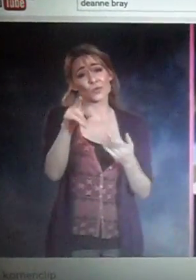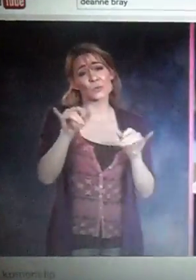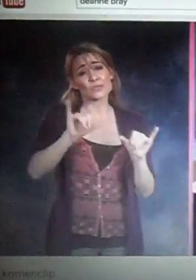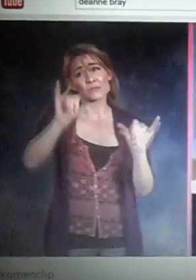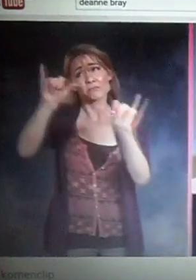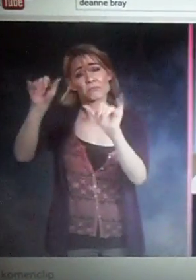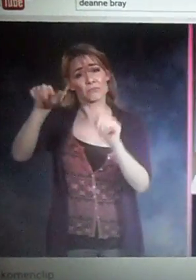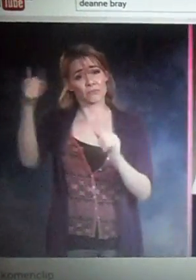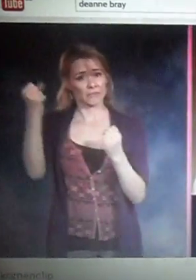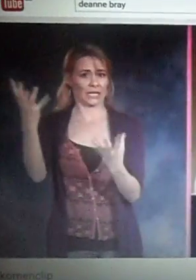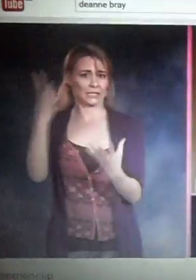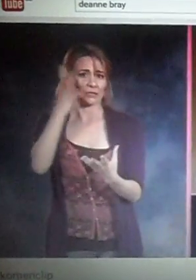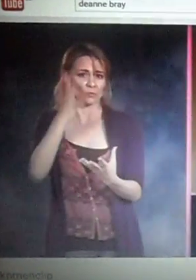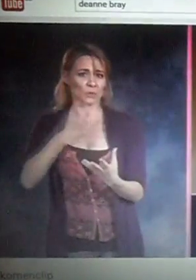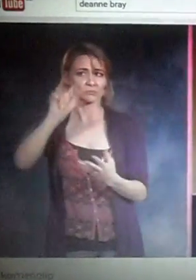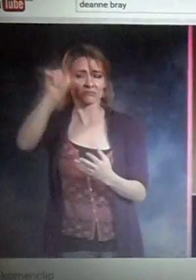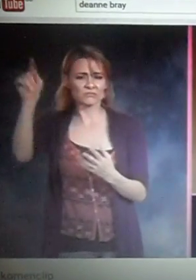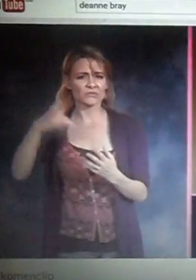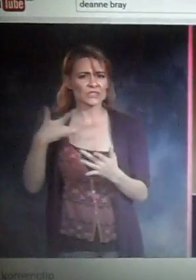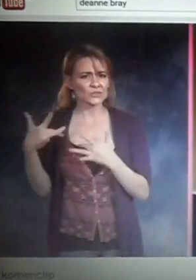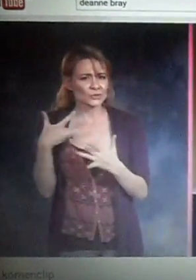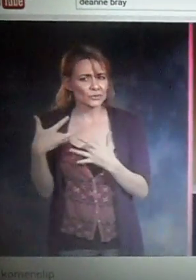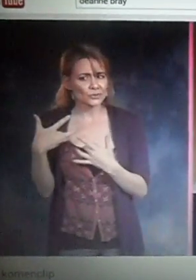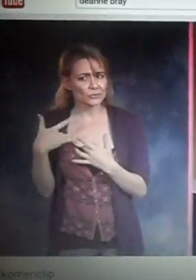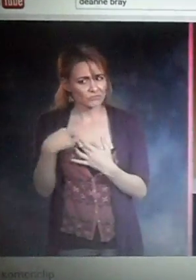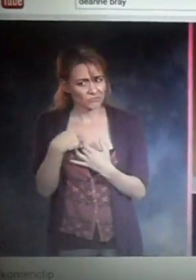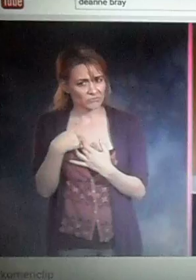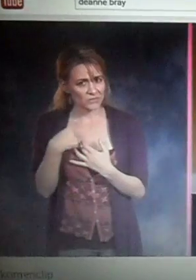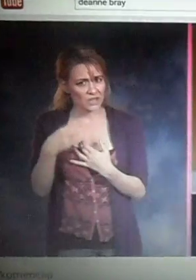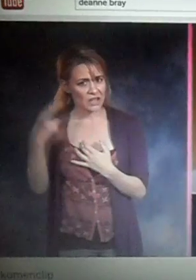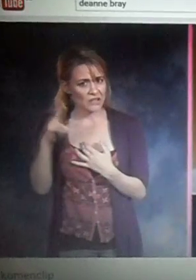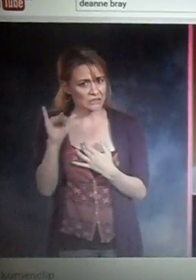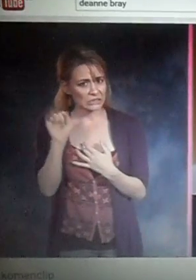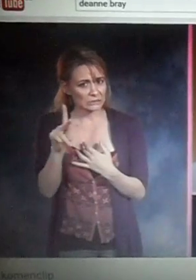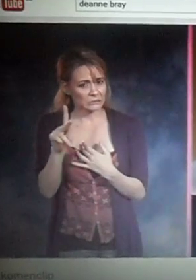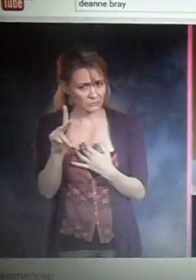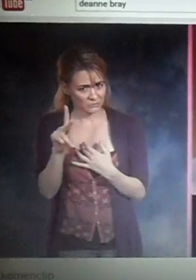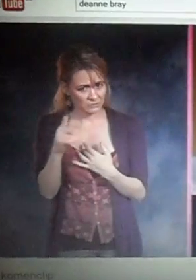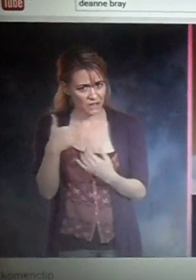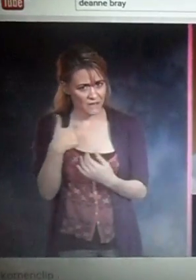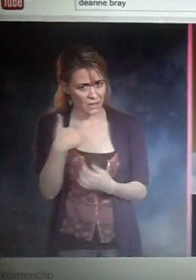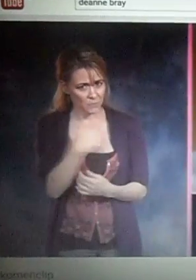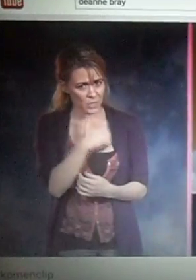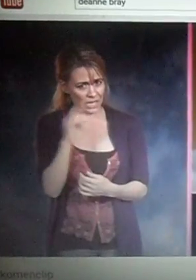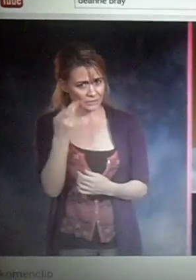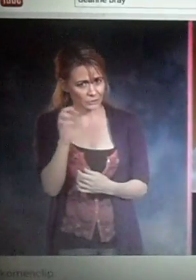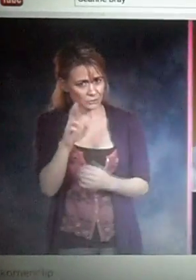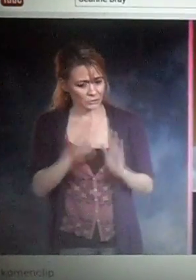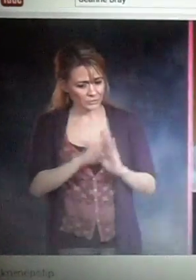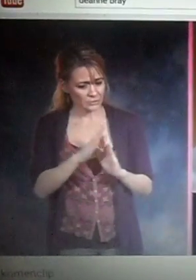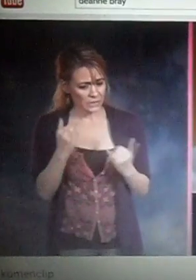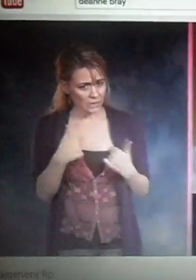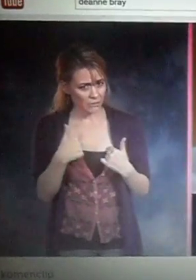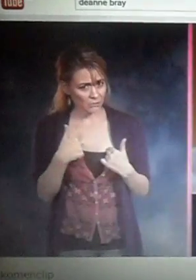If you're like most women, you're probably concerned about your own risk of developing breast cancer.